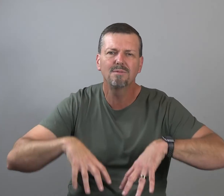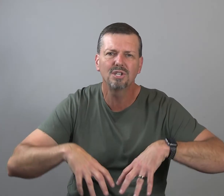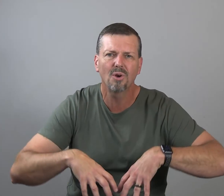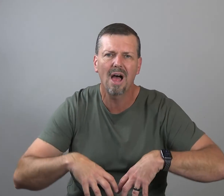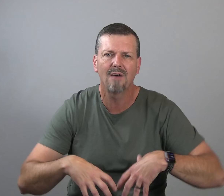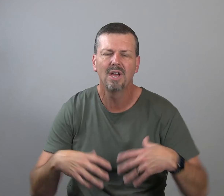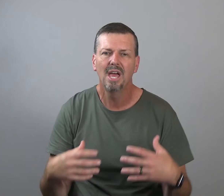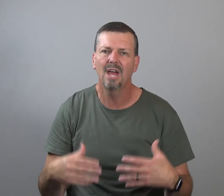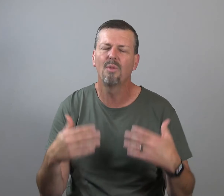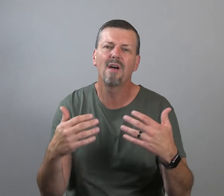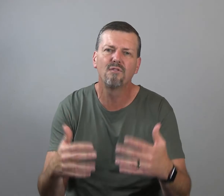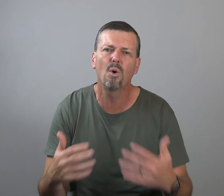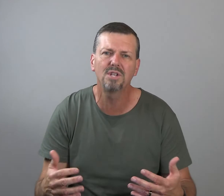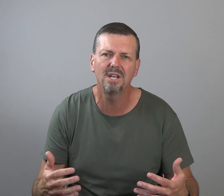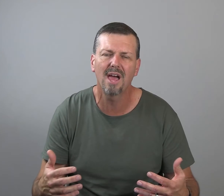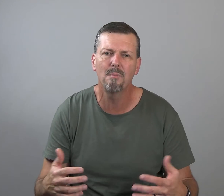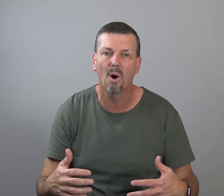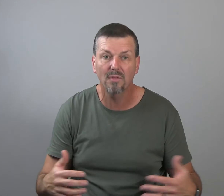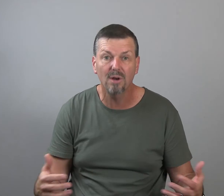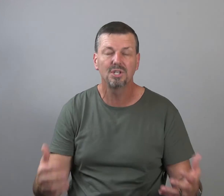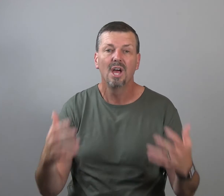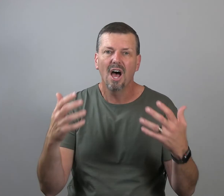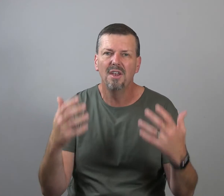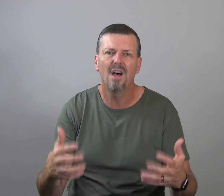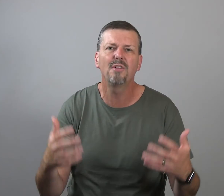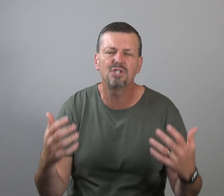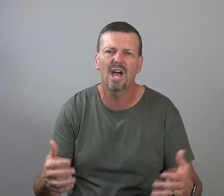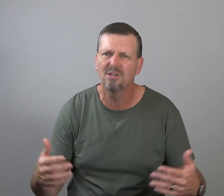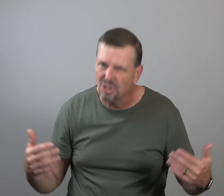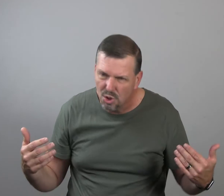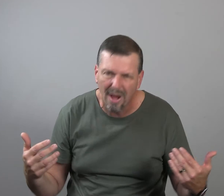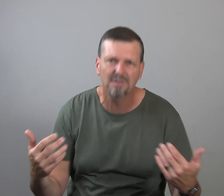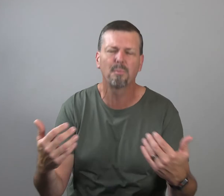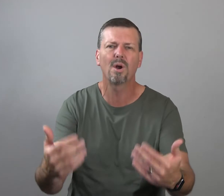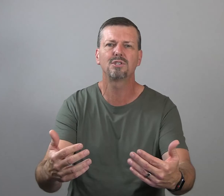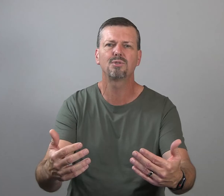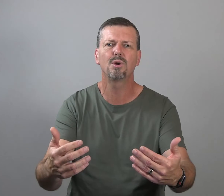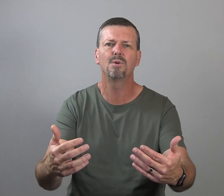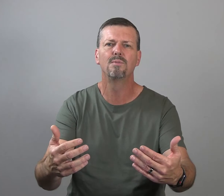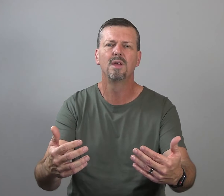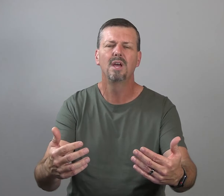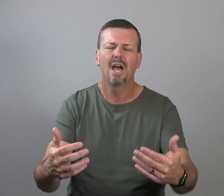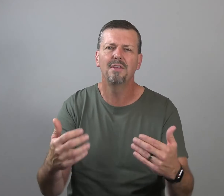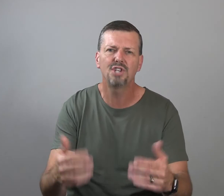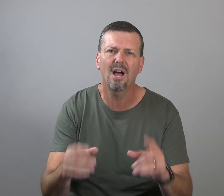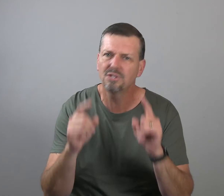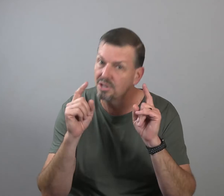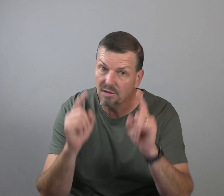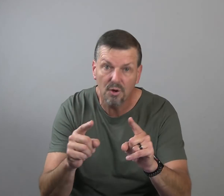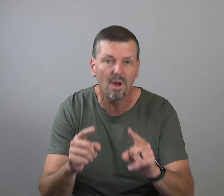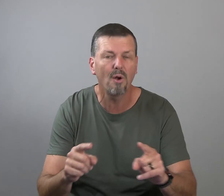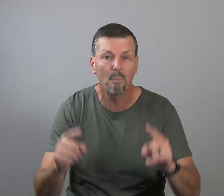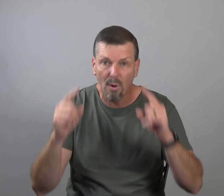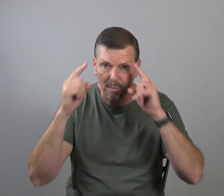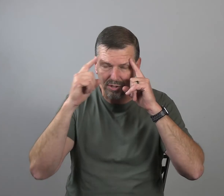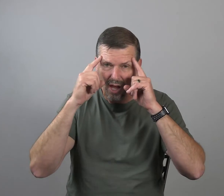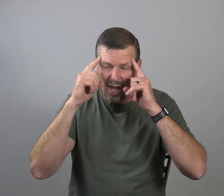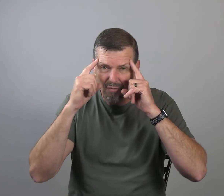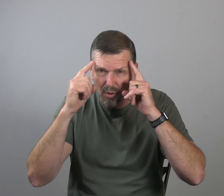comes in your life. And on that 14-day mark, there's another challenge that you have to press through. And the challenge is if you're not on purpose, if